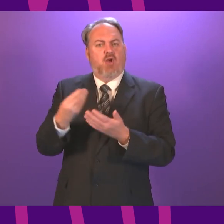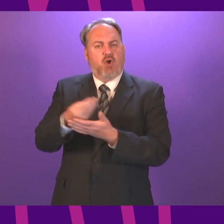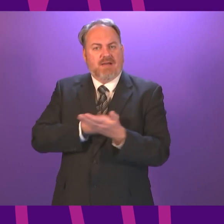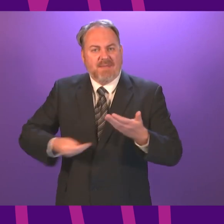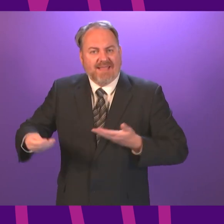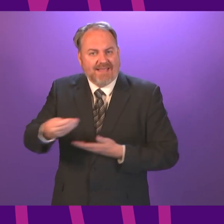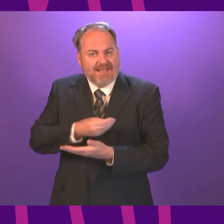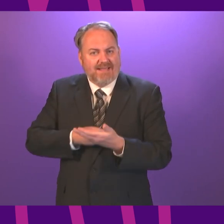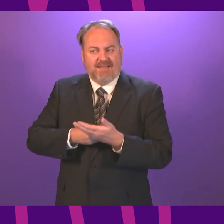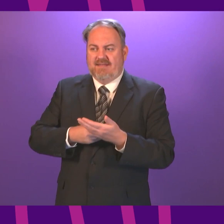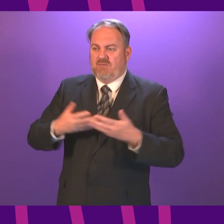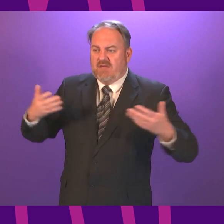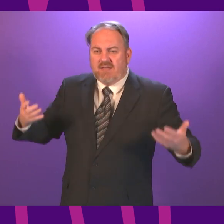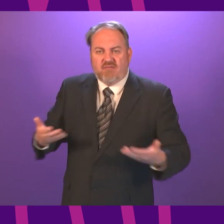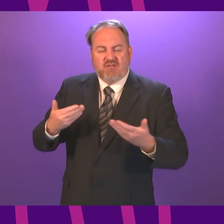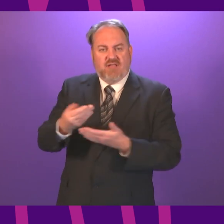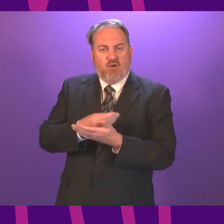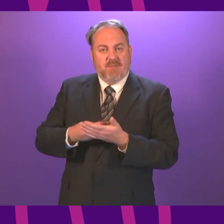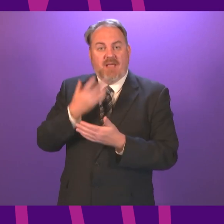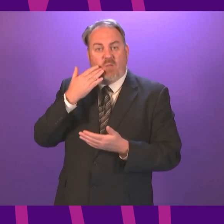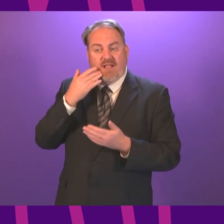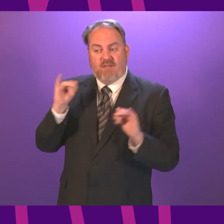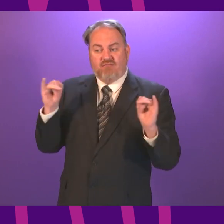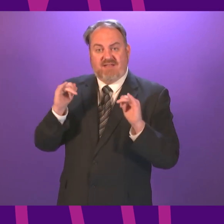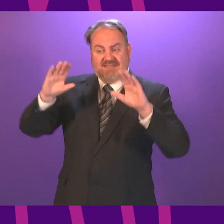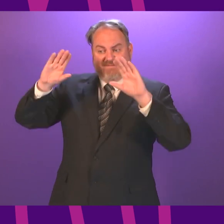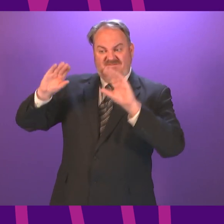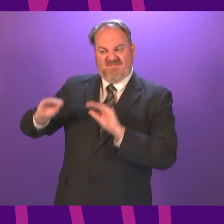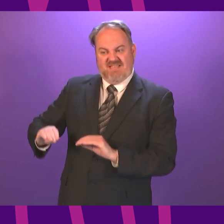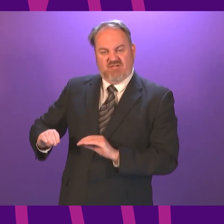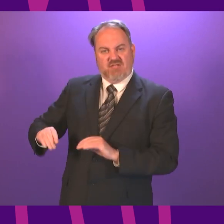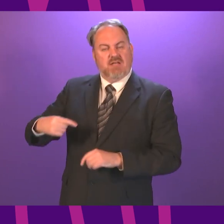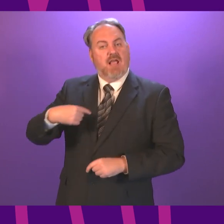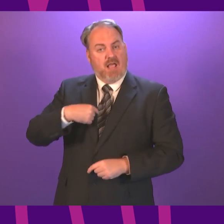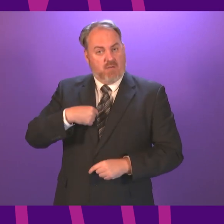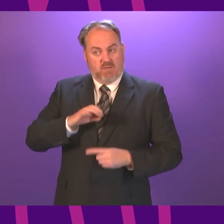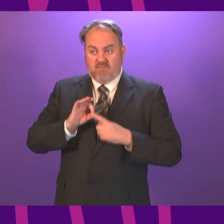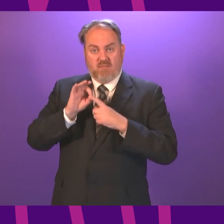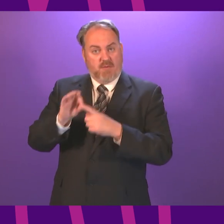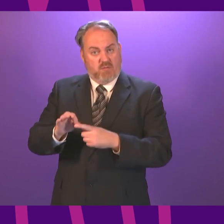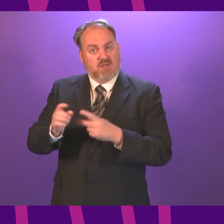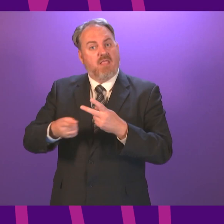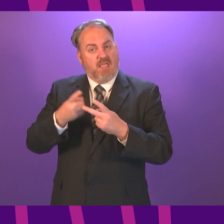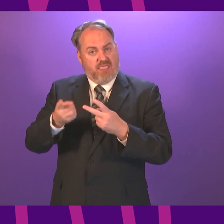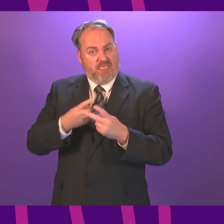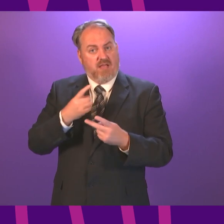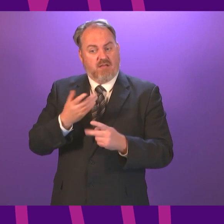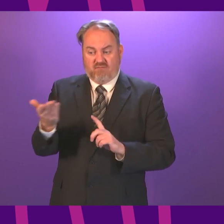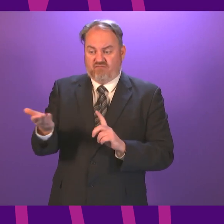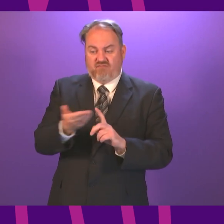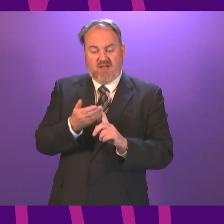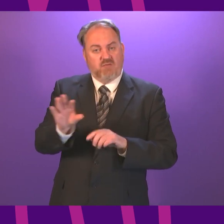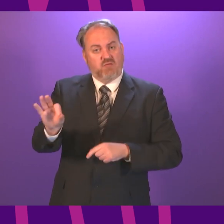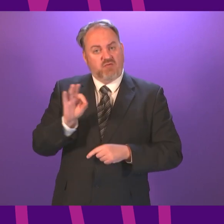our economic recovery and then when the crisis was over I would propose that the people of Scotland got the opportunity to choose